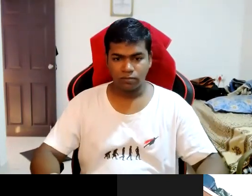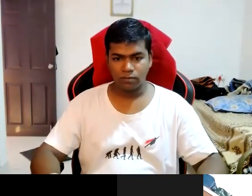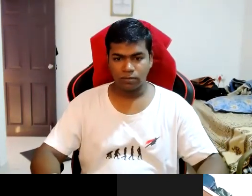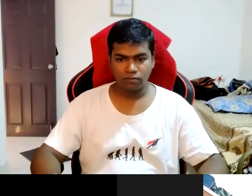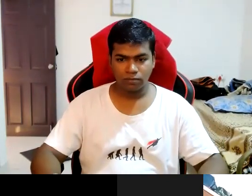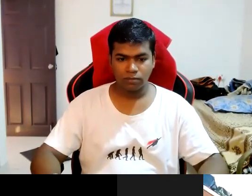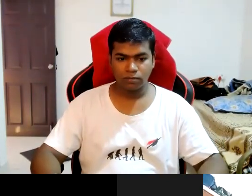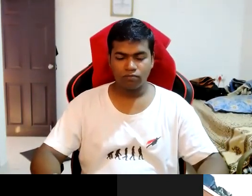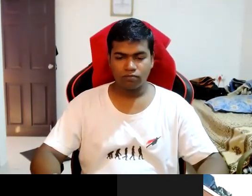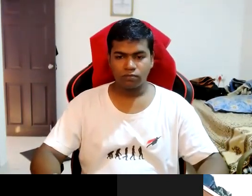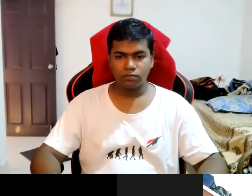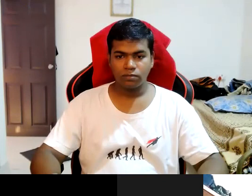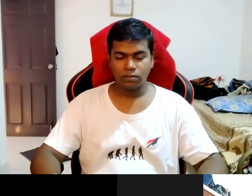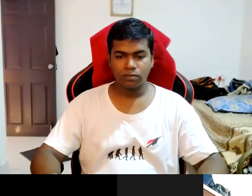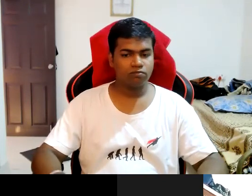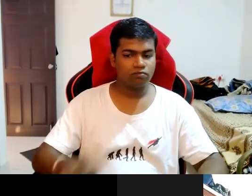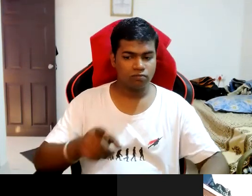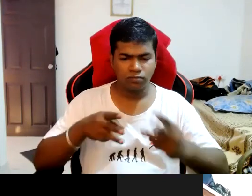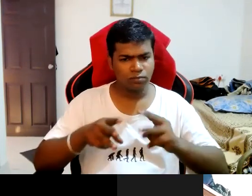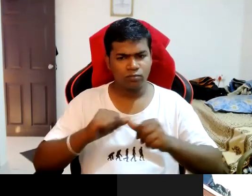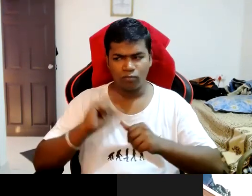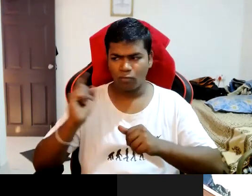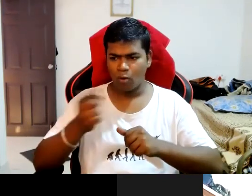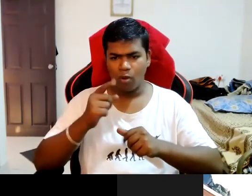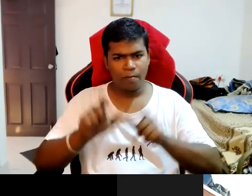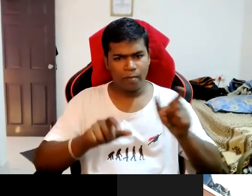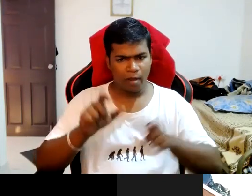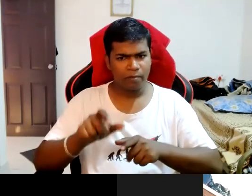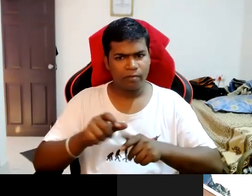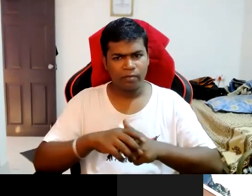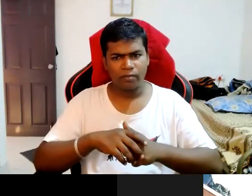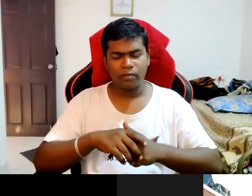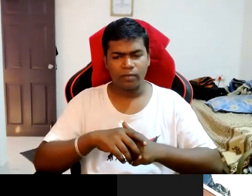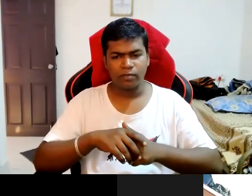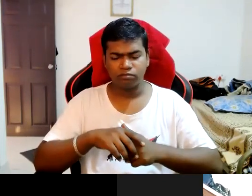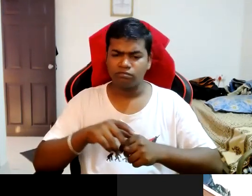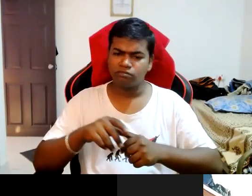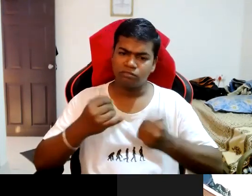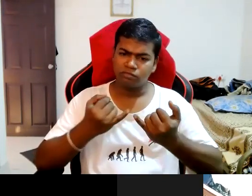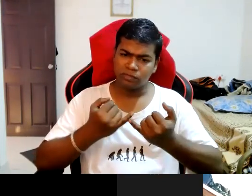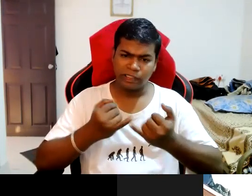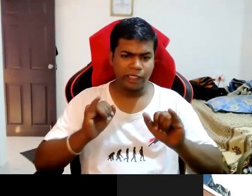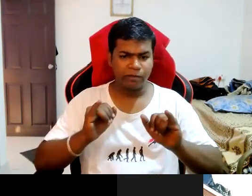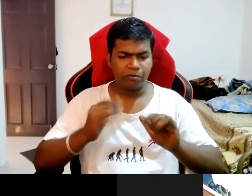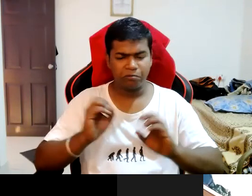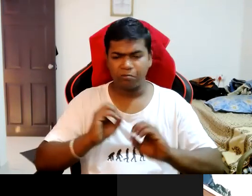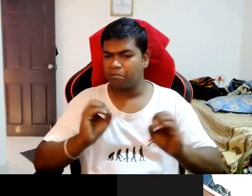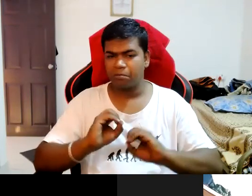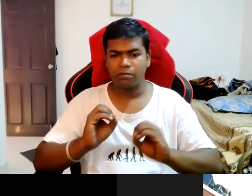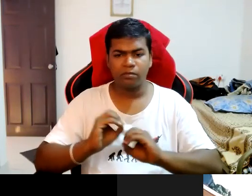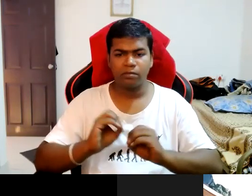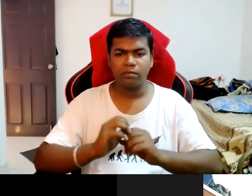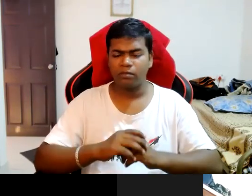in a way i believe everyone is dependent on something or the other right we are the not one who are dependent on others yes